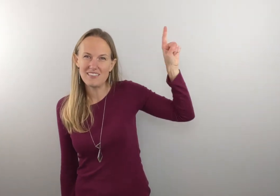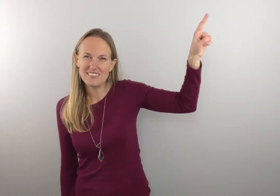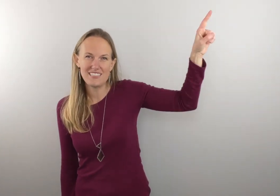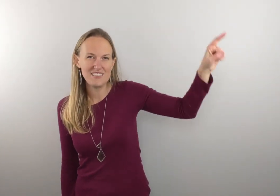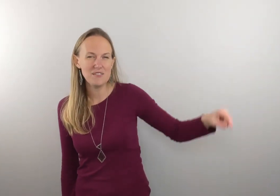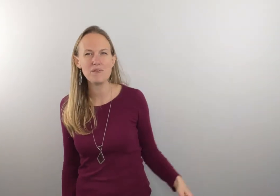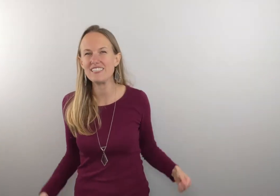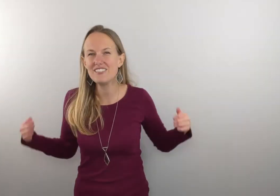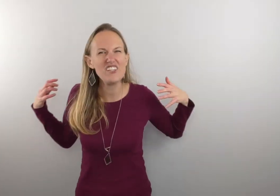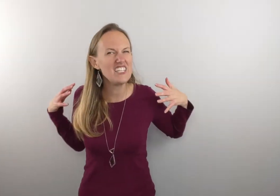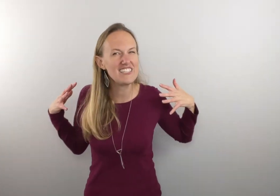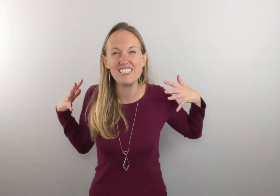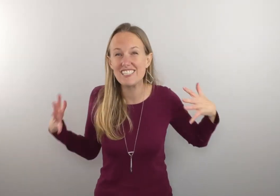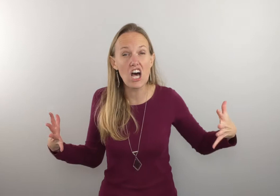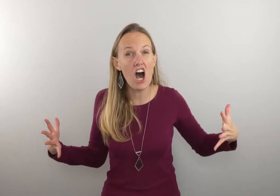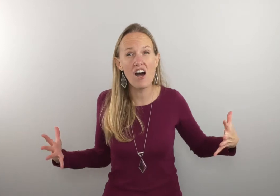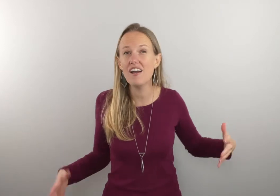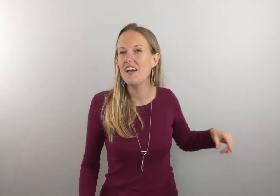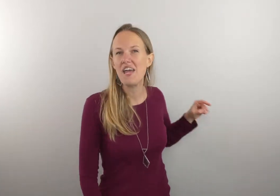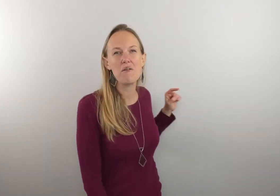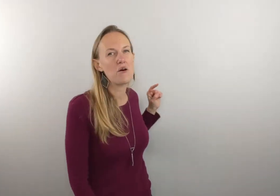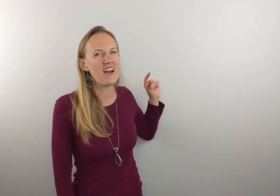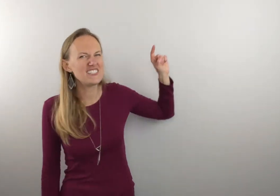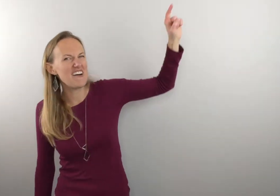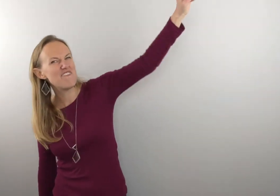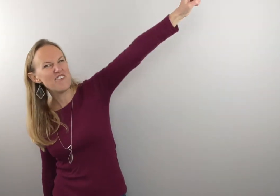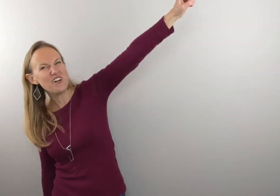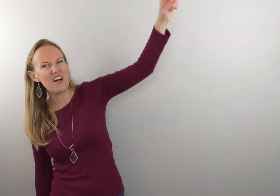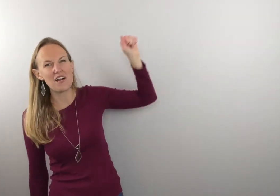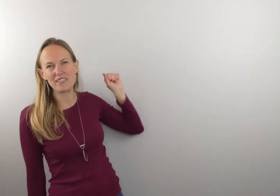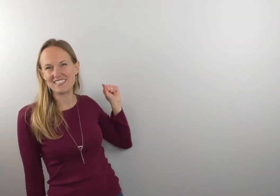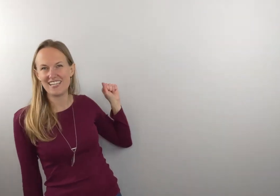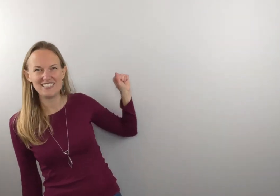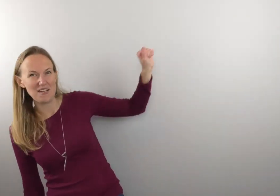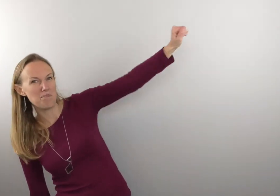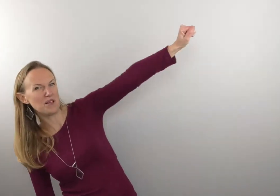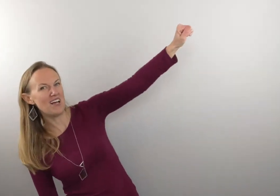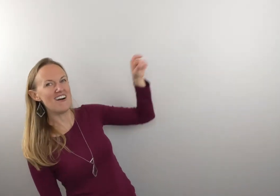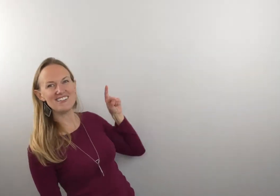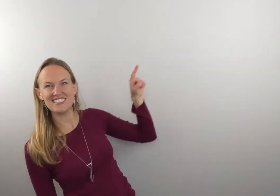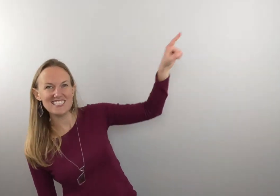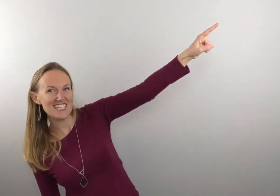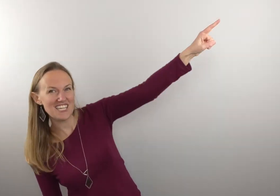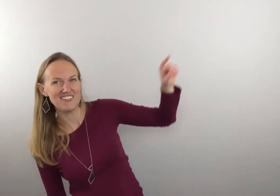to you but I just feel like this song it requires that full arm extension belongs to you